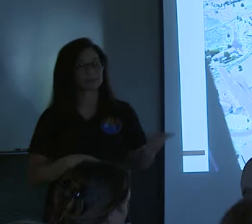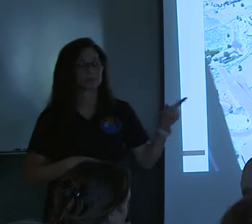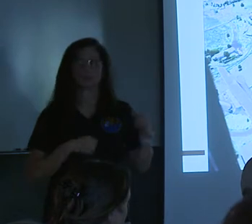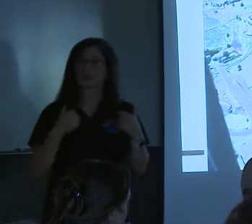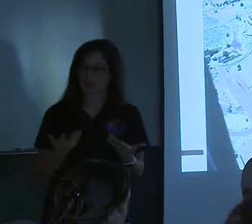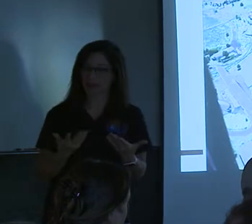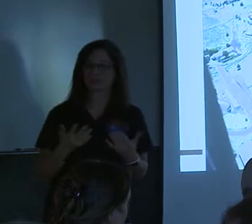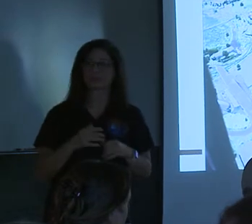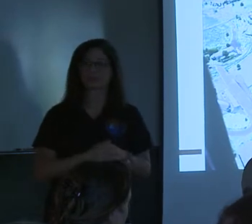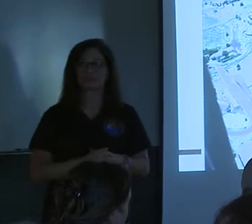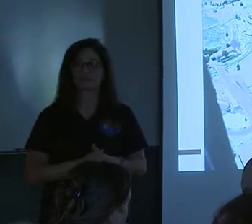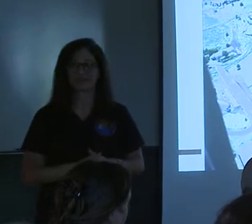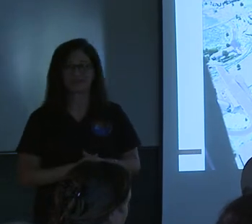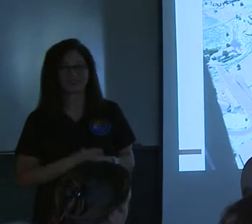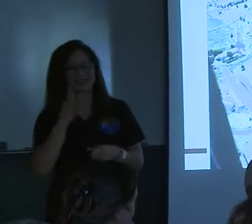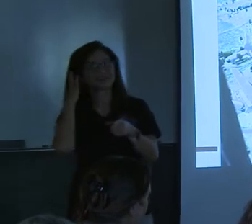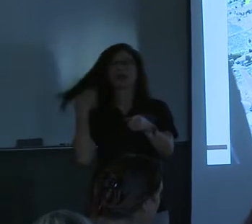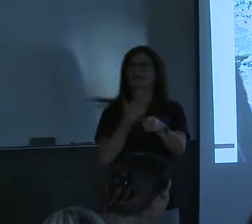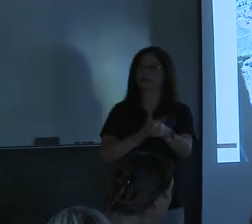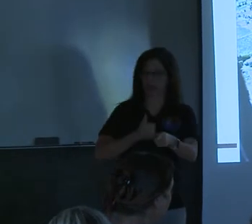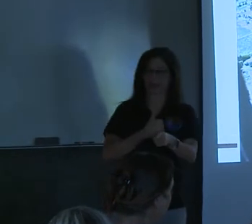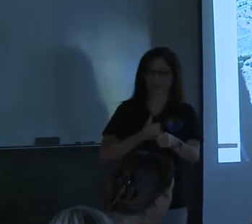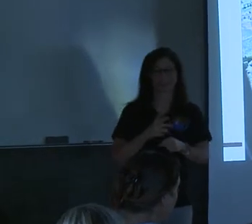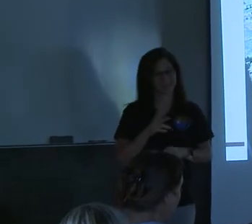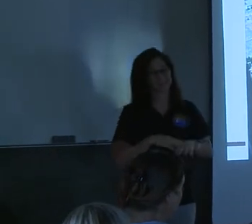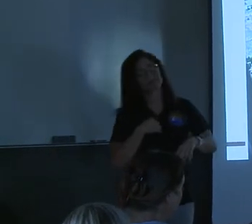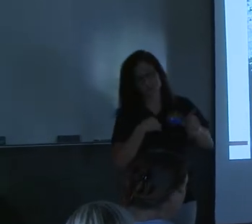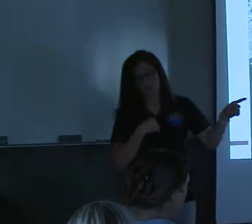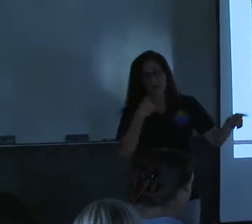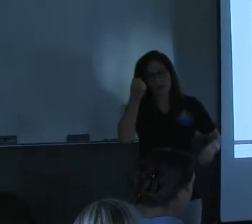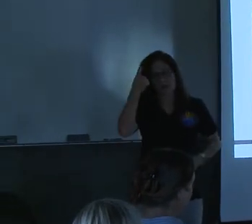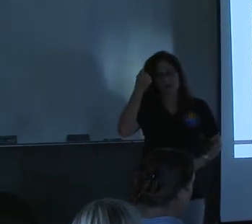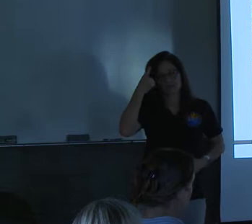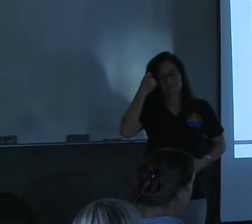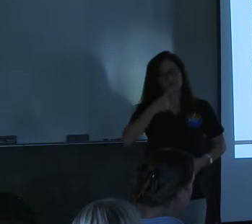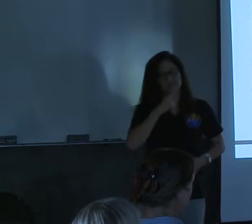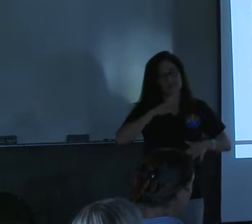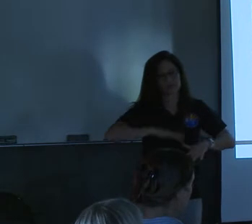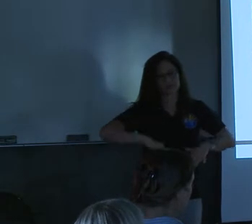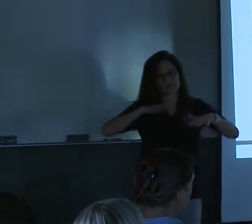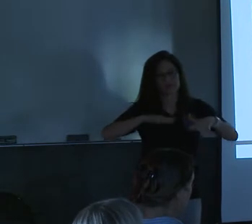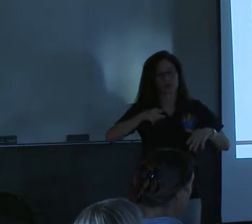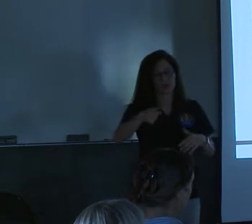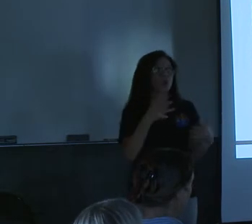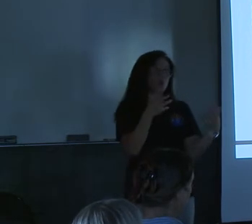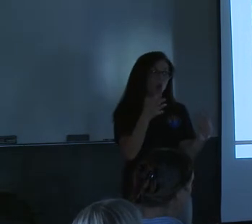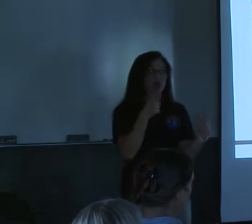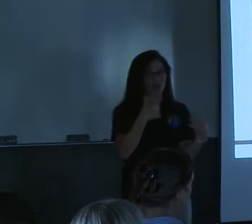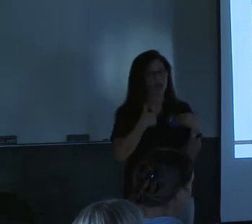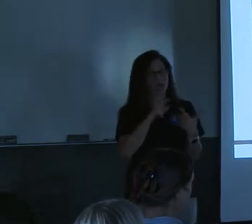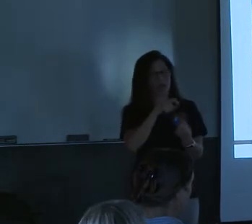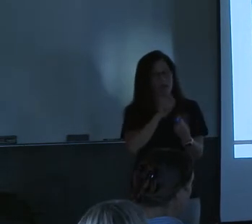Well, let's, uh, sorry. I understand that, uh, this flood is, uh, well, we want you to get this